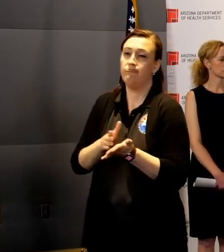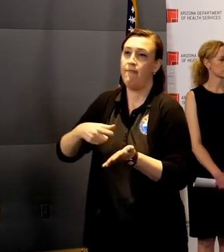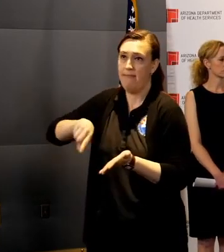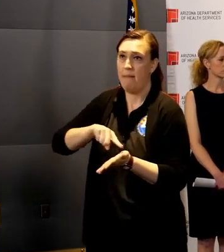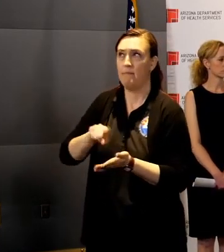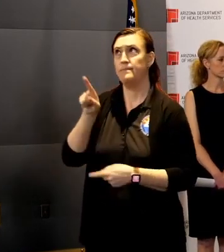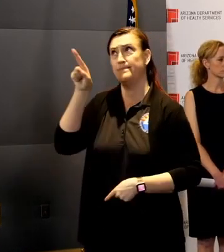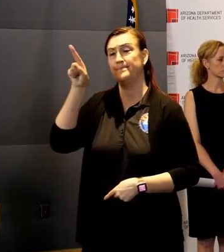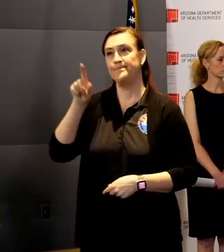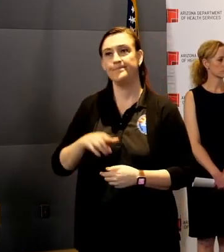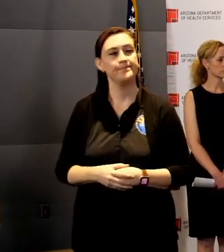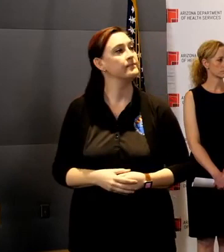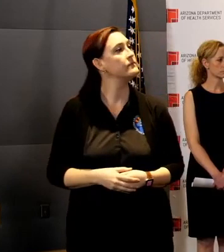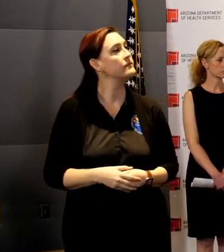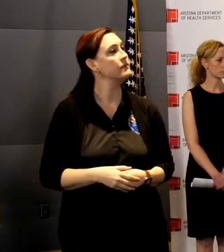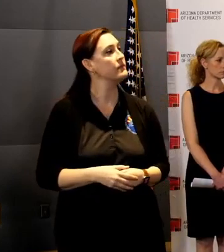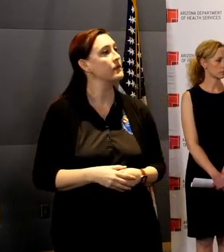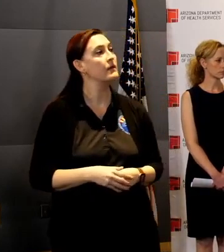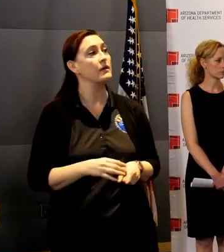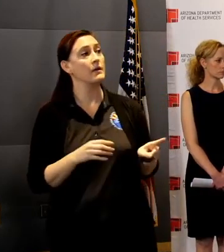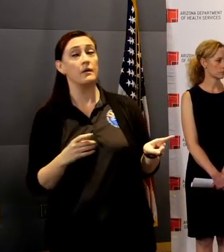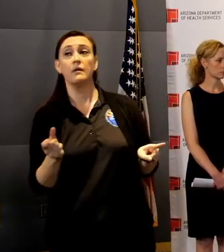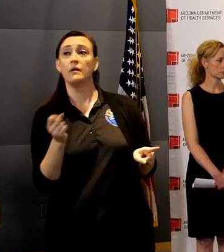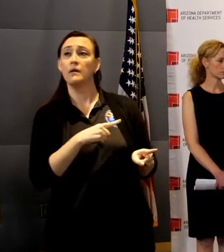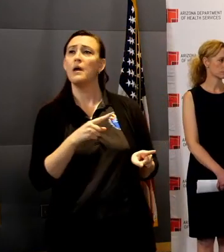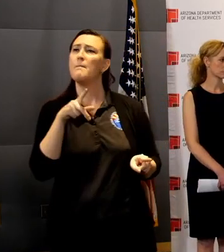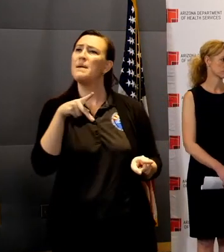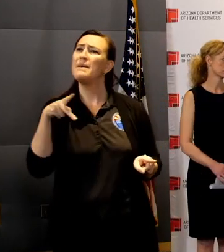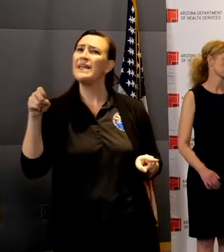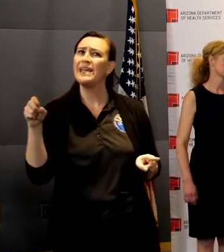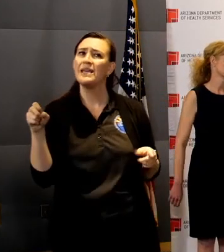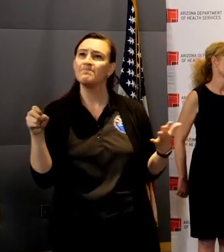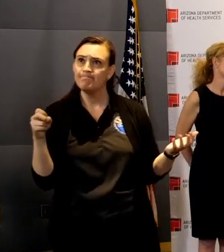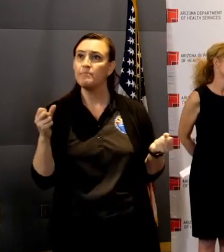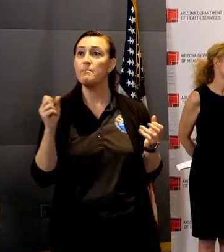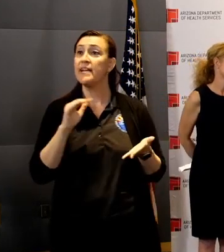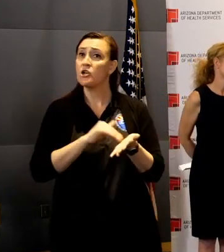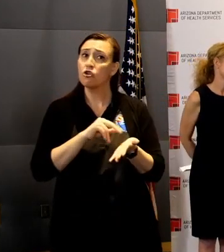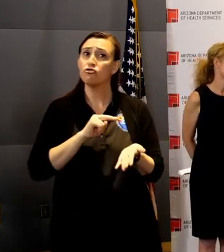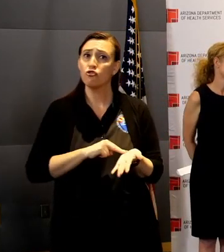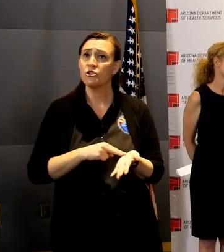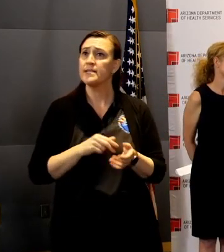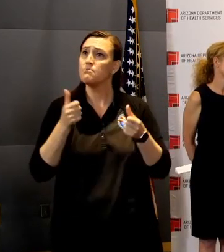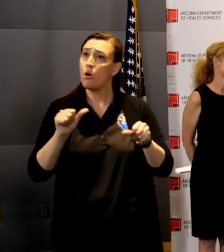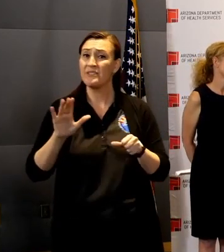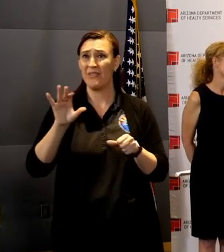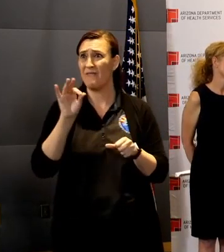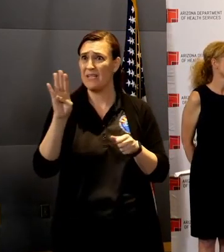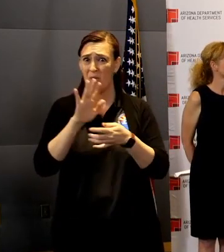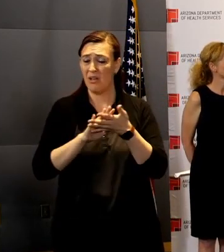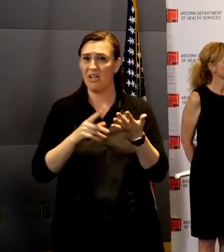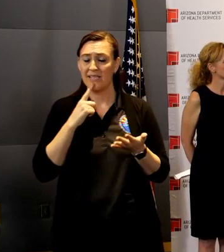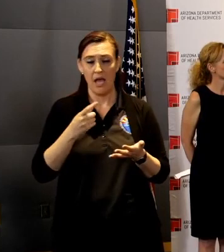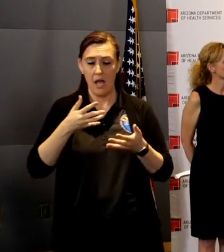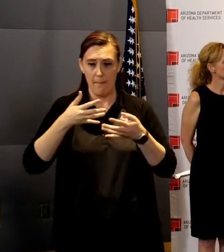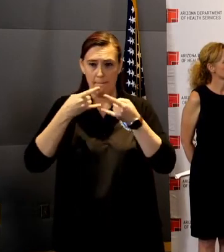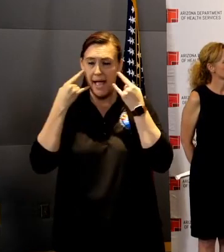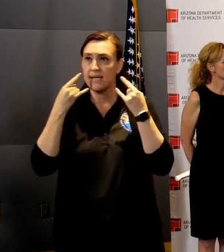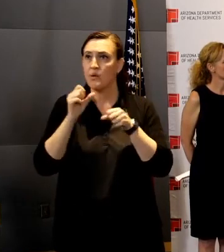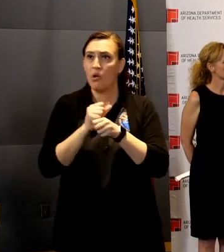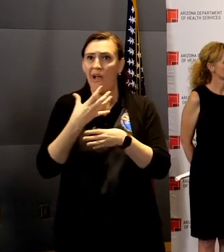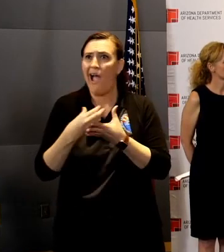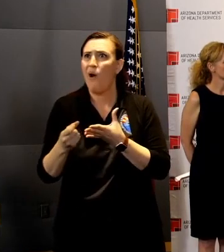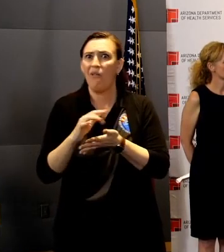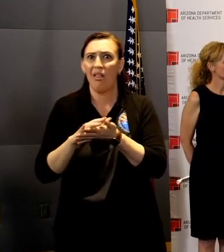PPE? You've got doctors and nurses posting on social media that they can't wear masks at work, and now Coconino County